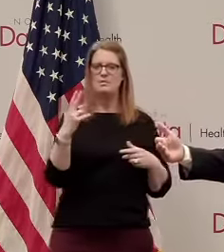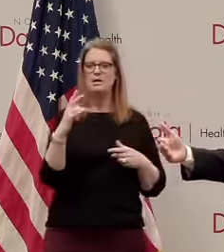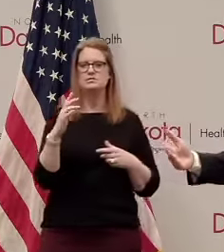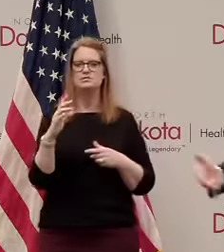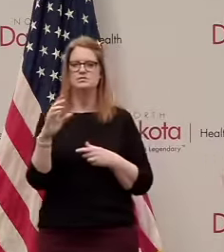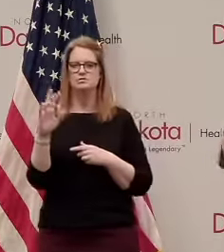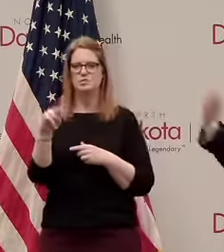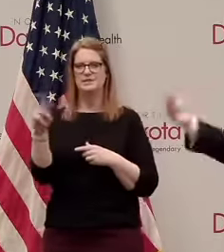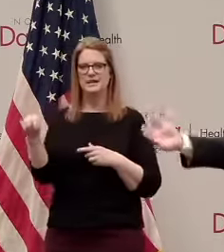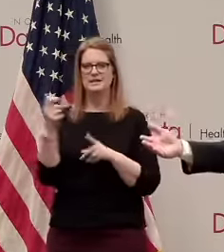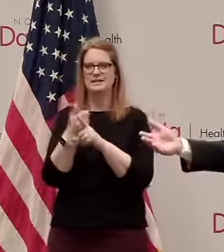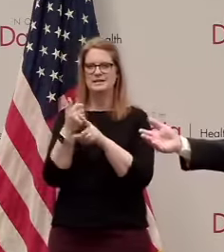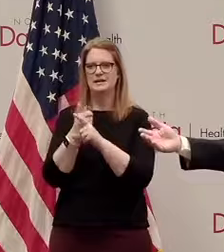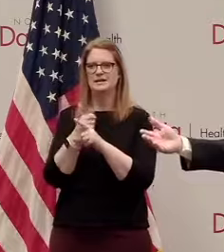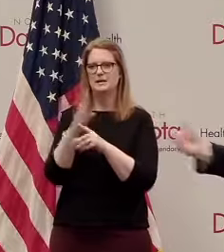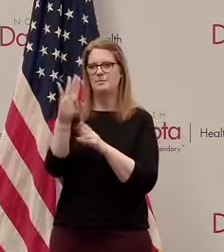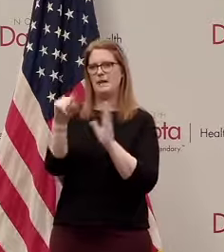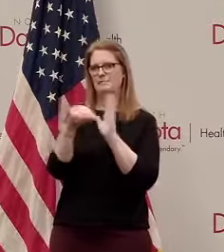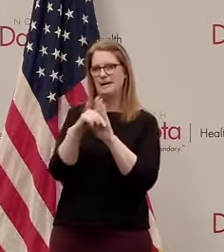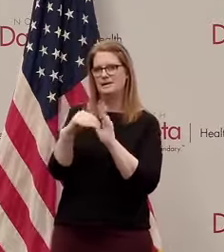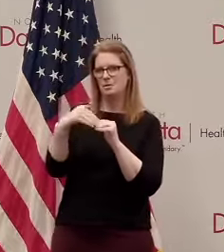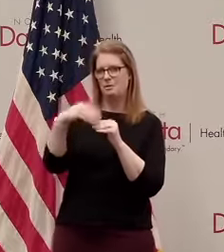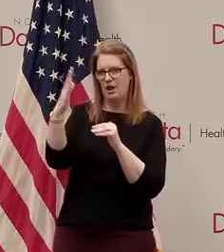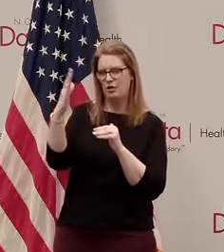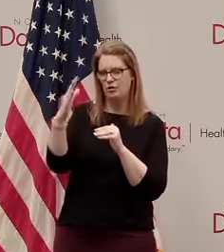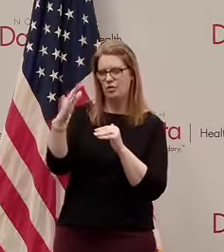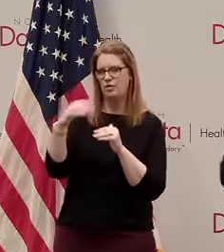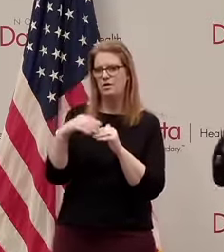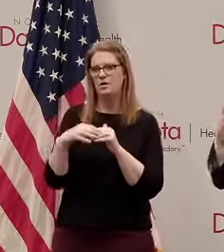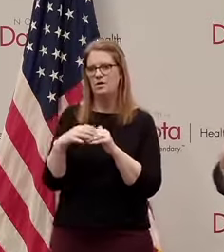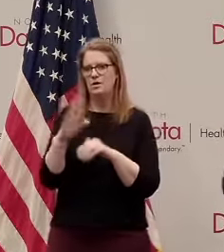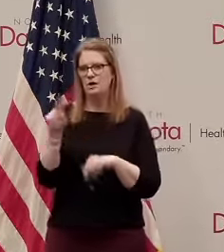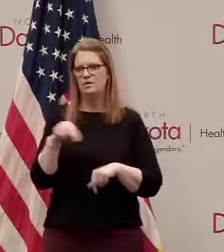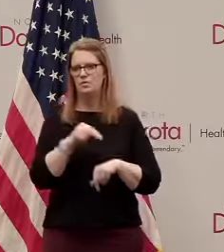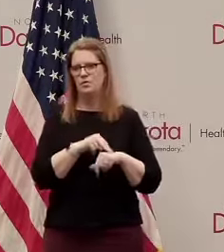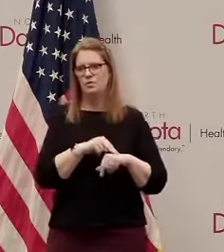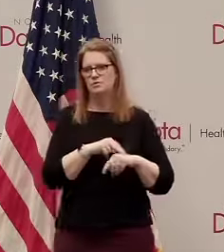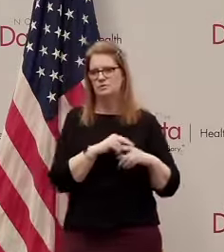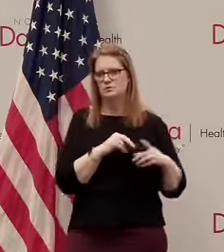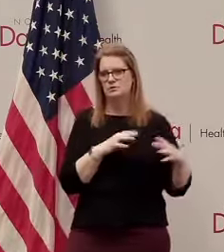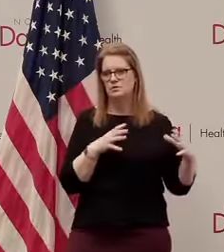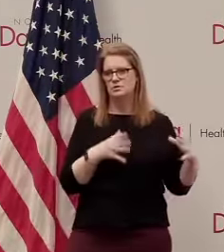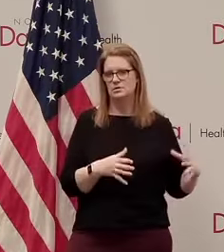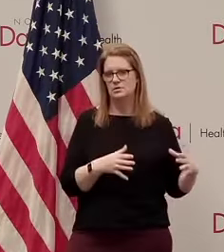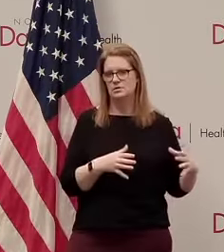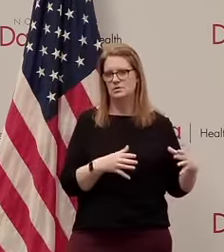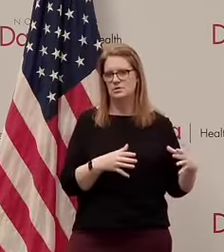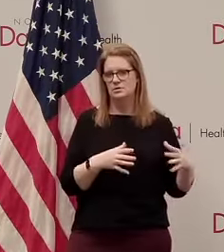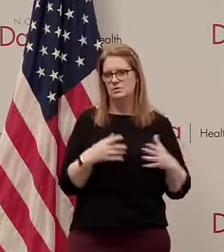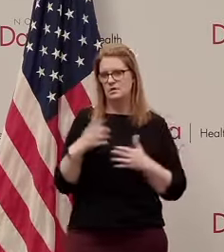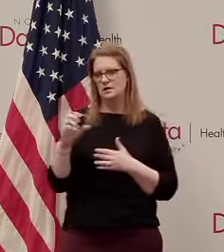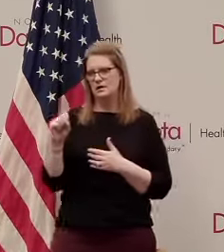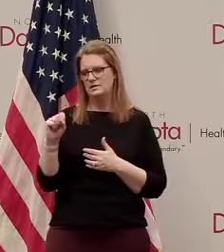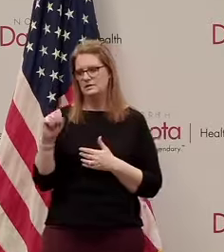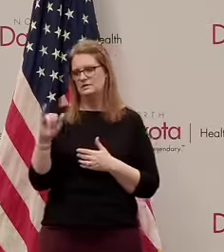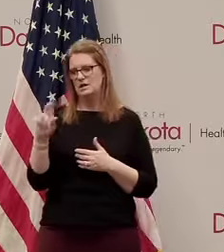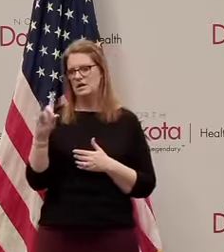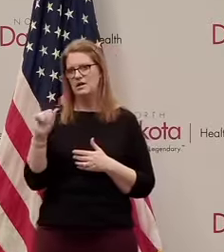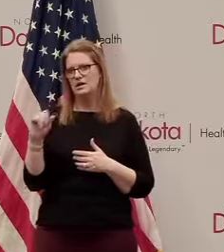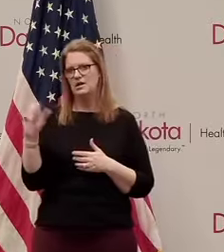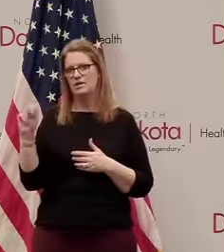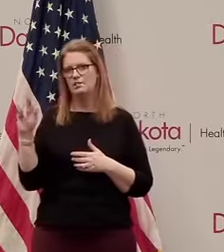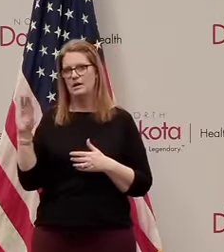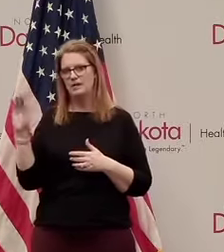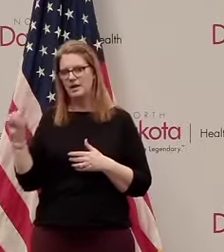or better which is an investment grade rating and of course we all know that the the price war between Saudi Arabia and Russia started on